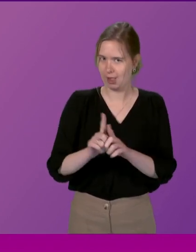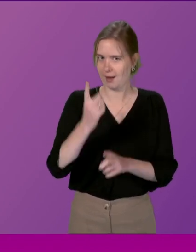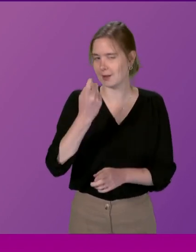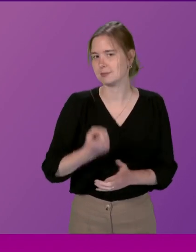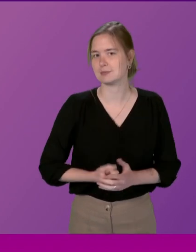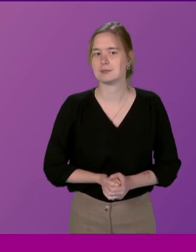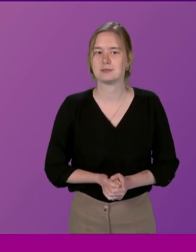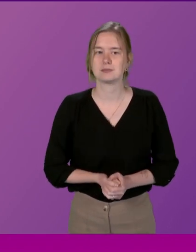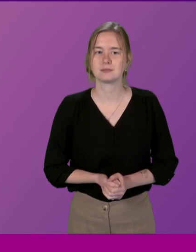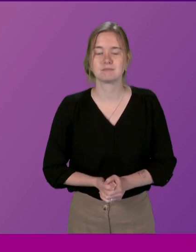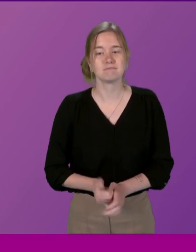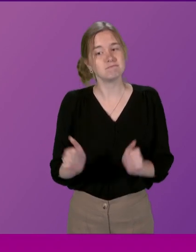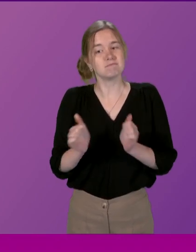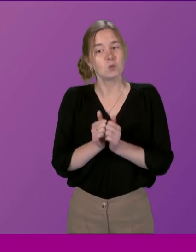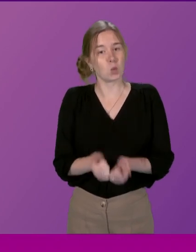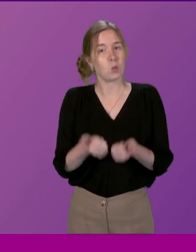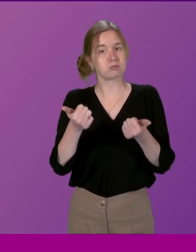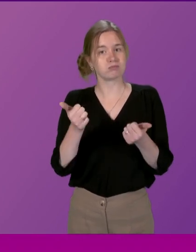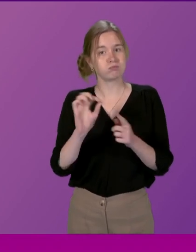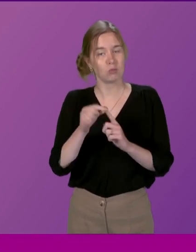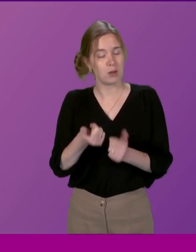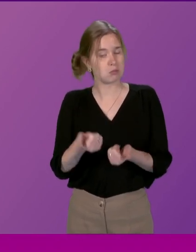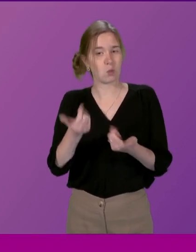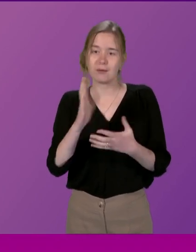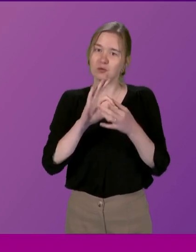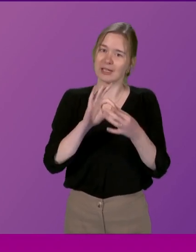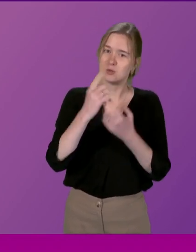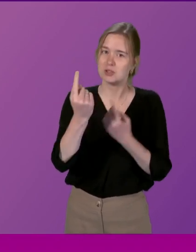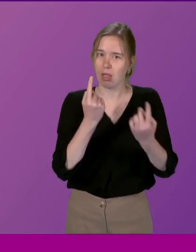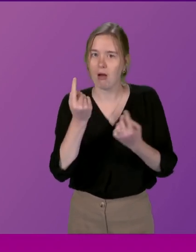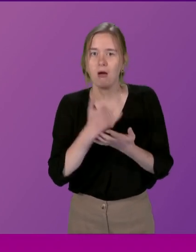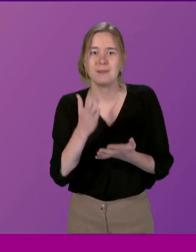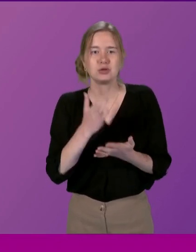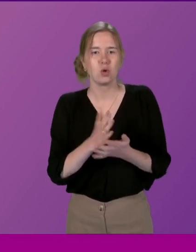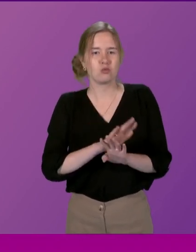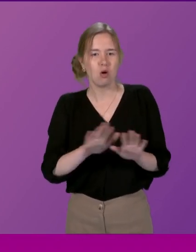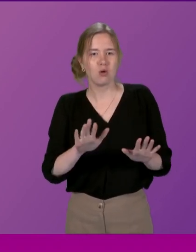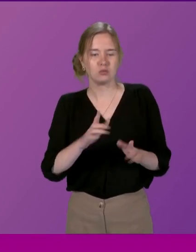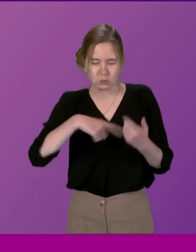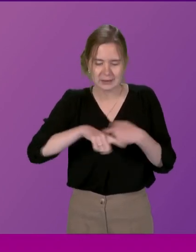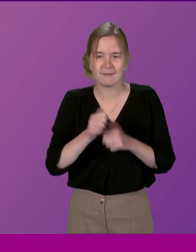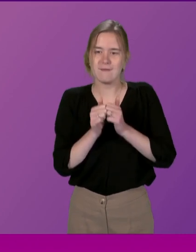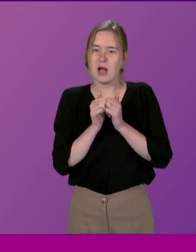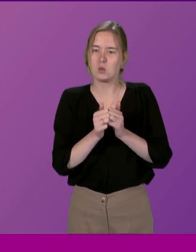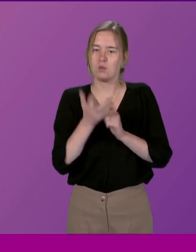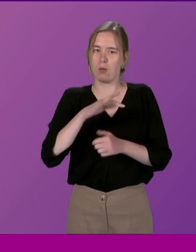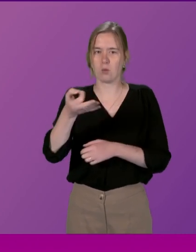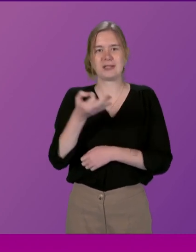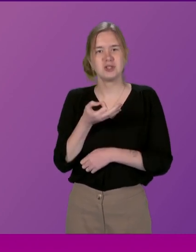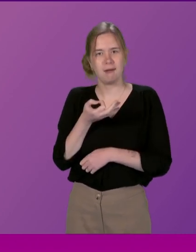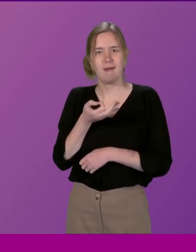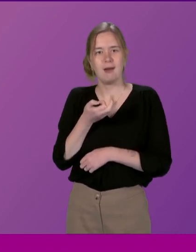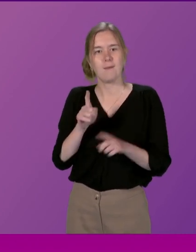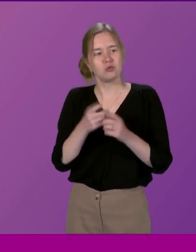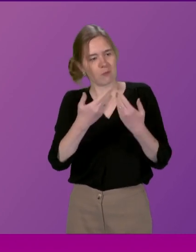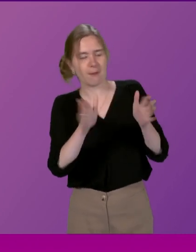think that's a very valid point, Mr Golden Because I think we have to engage with each other So that we, not just we get the value out of the question session as